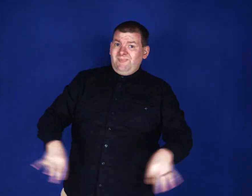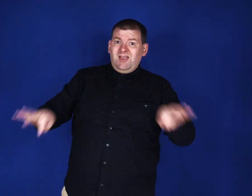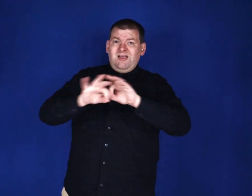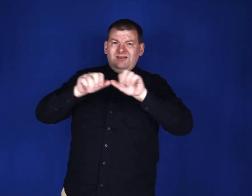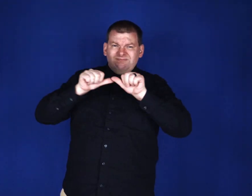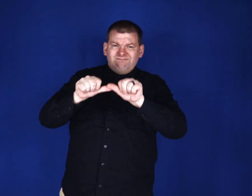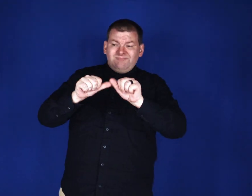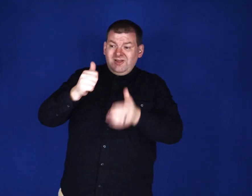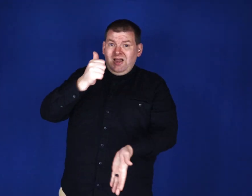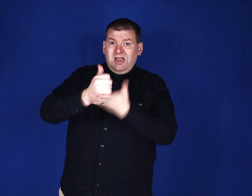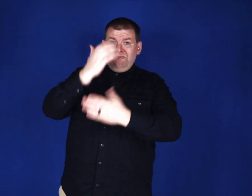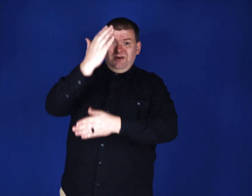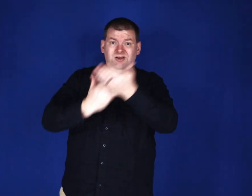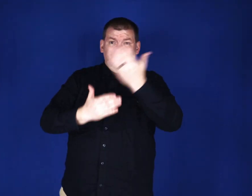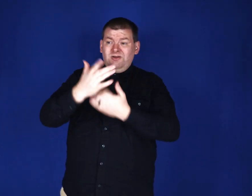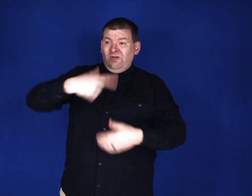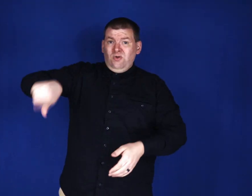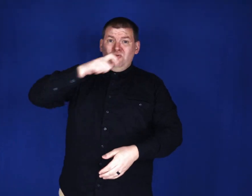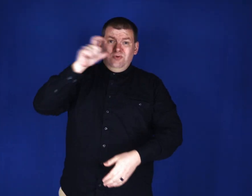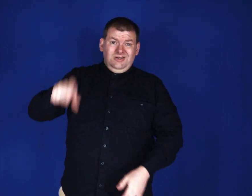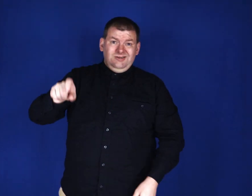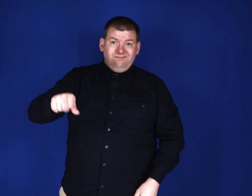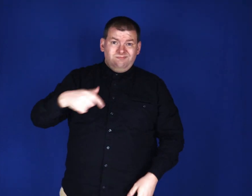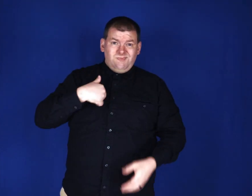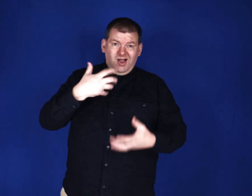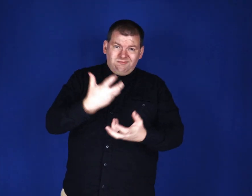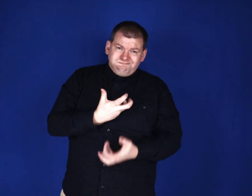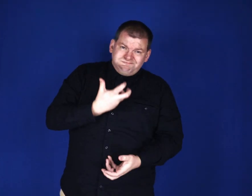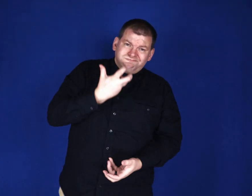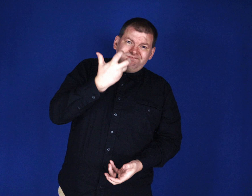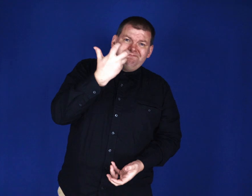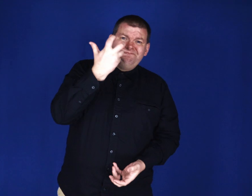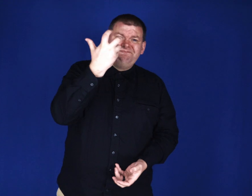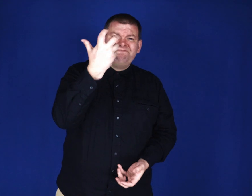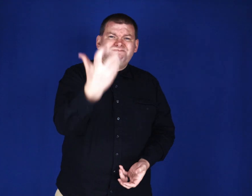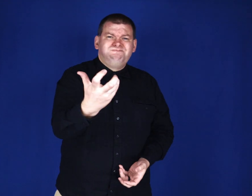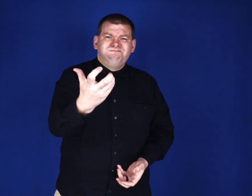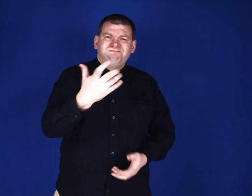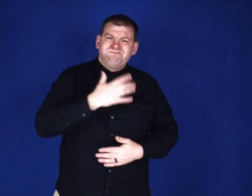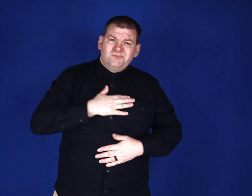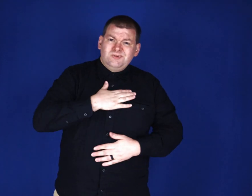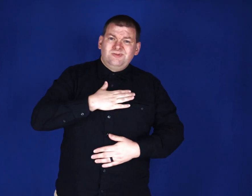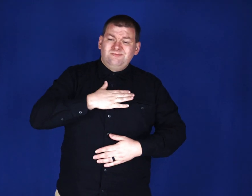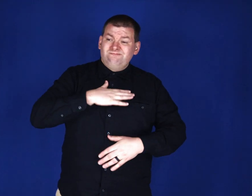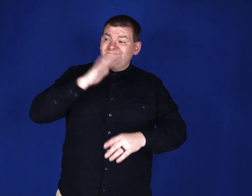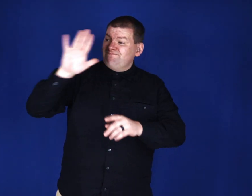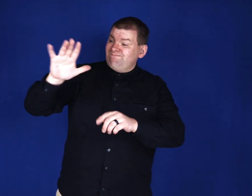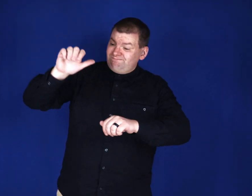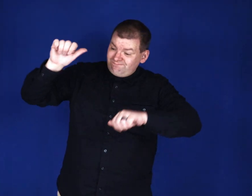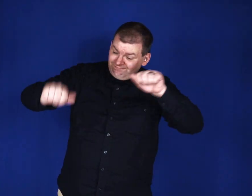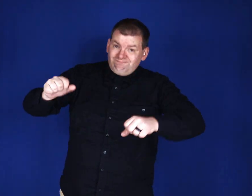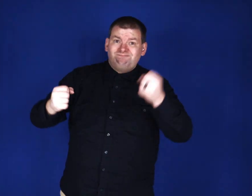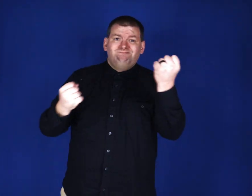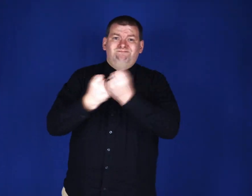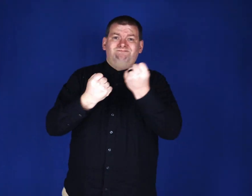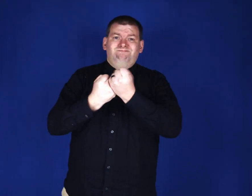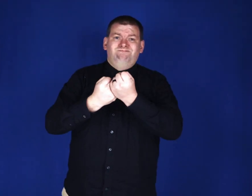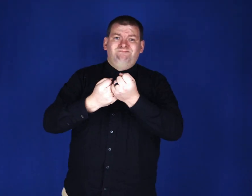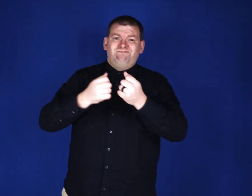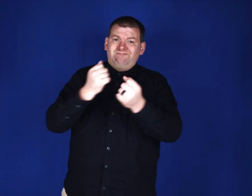extending a helping hand to those in need. I want to express my heartfelt appreciation for his unwavering support, love, and